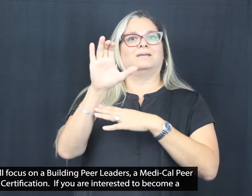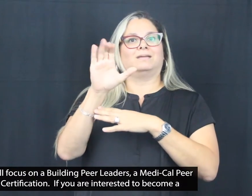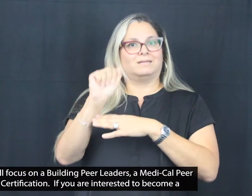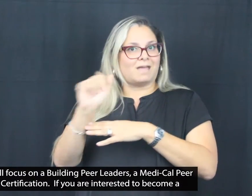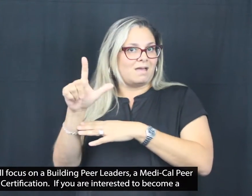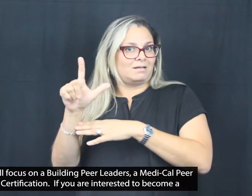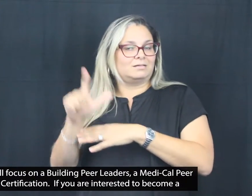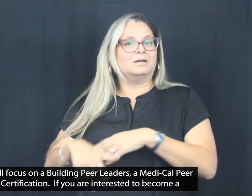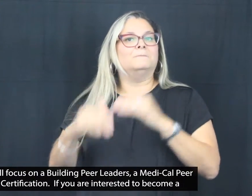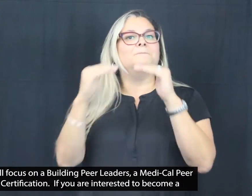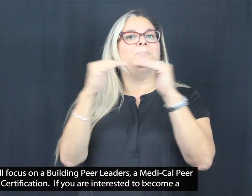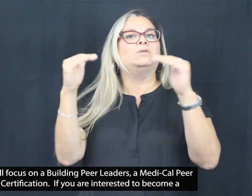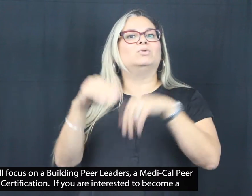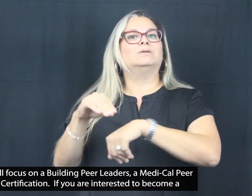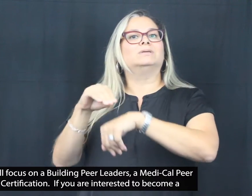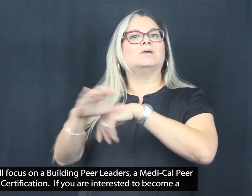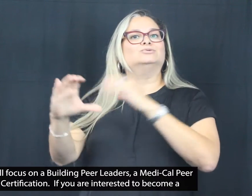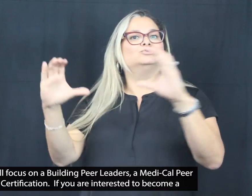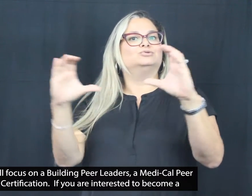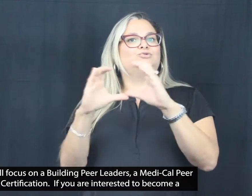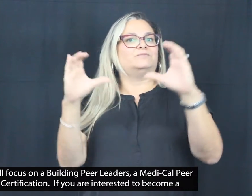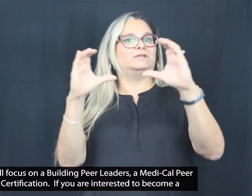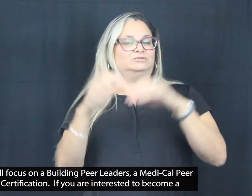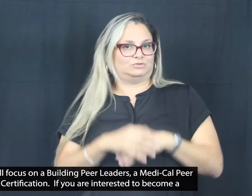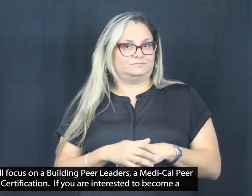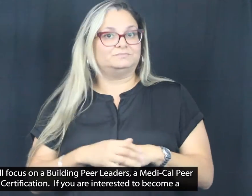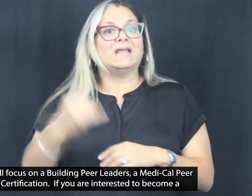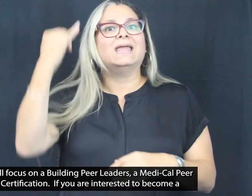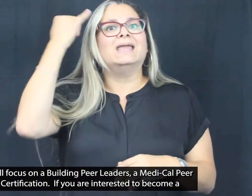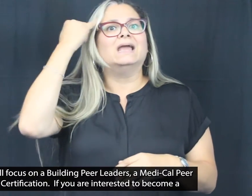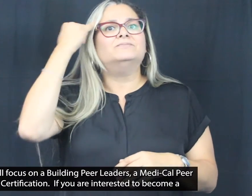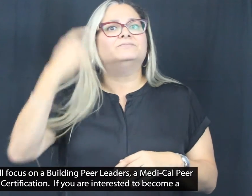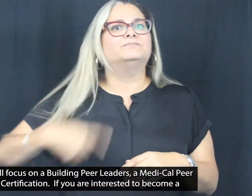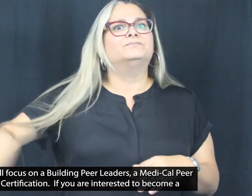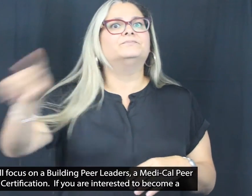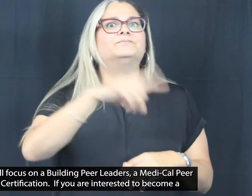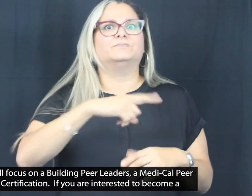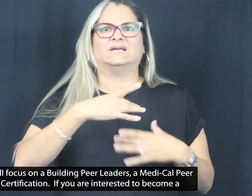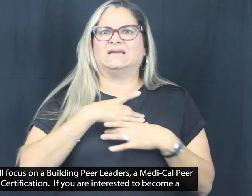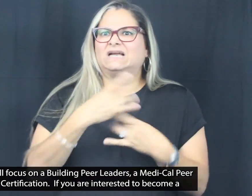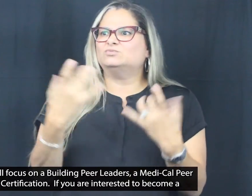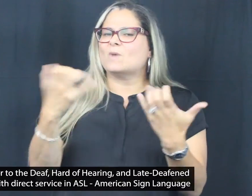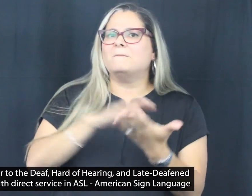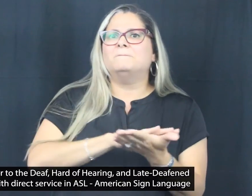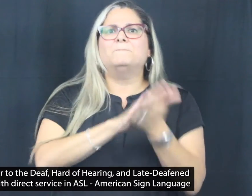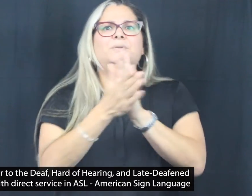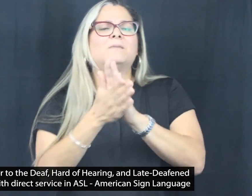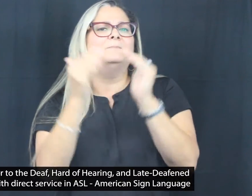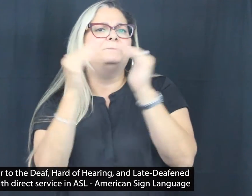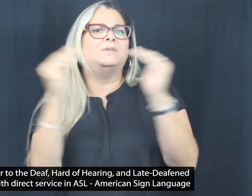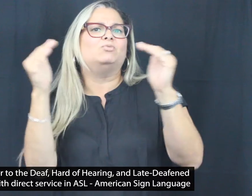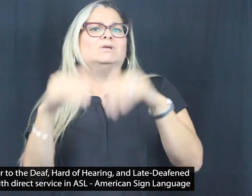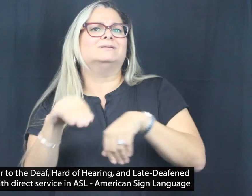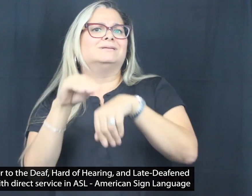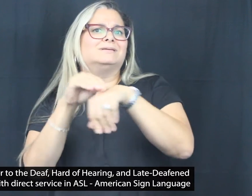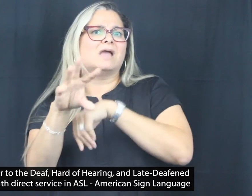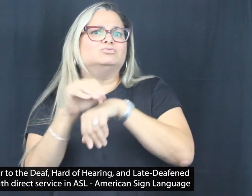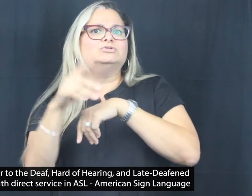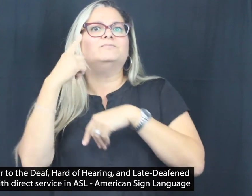Certification. If you're interested in becoming a certified peer support specialist and